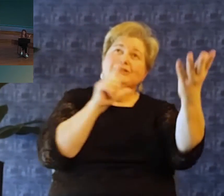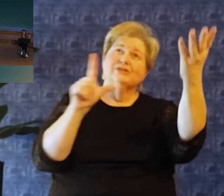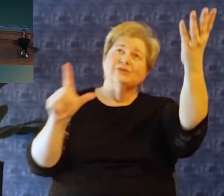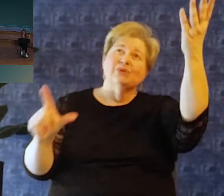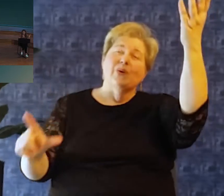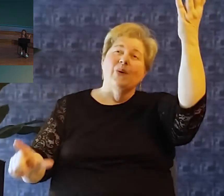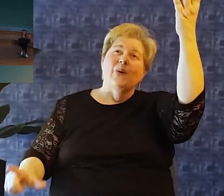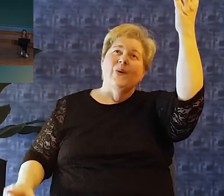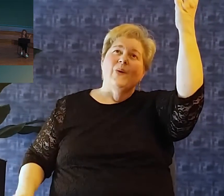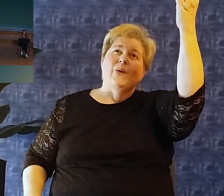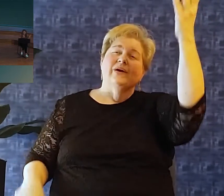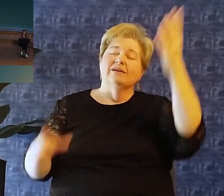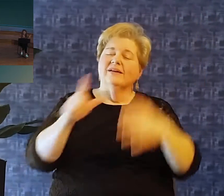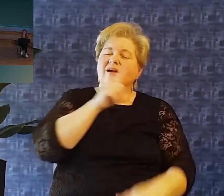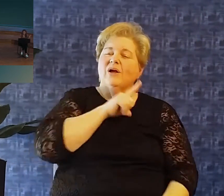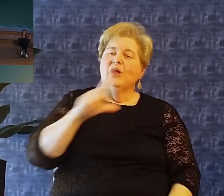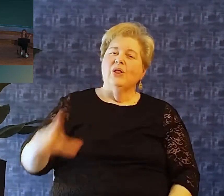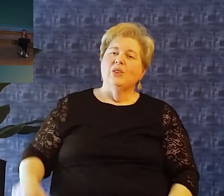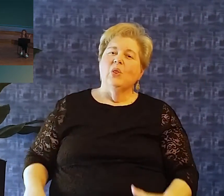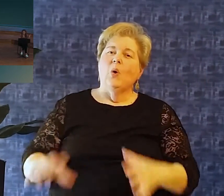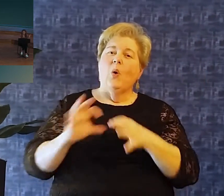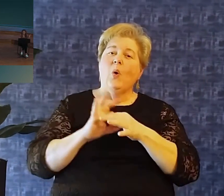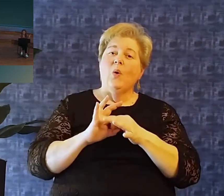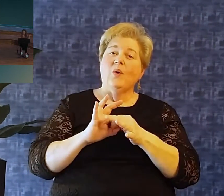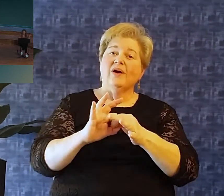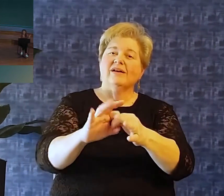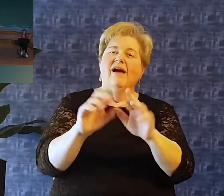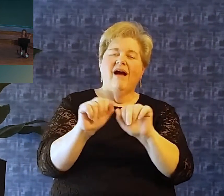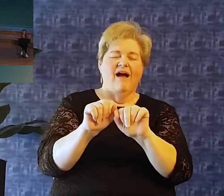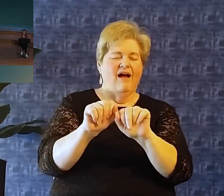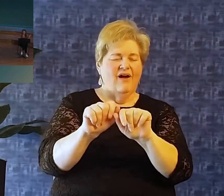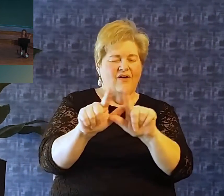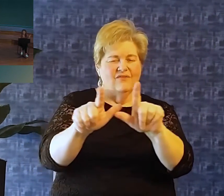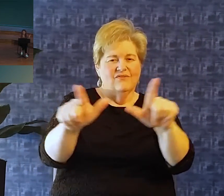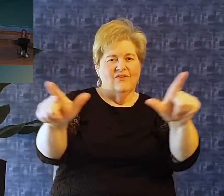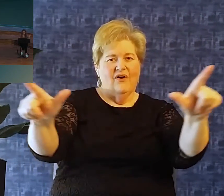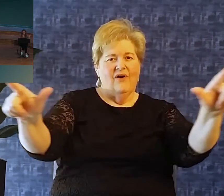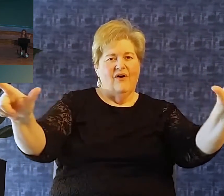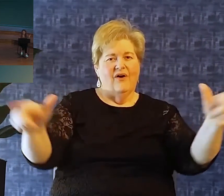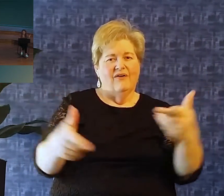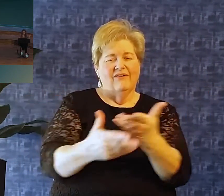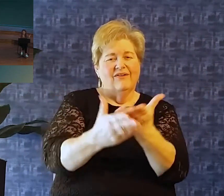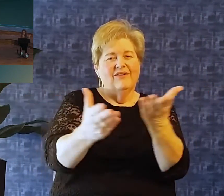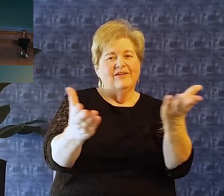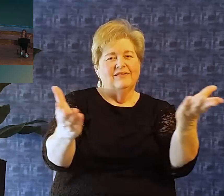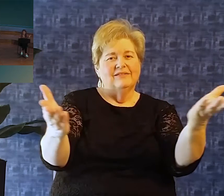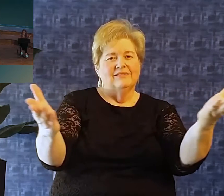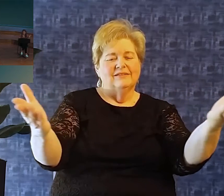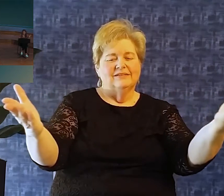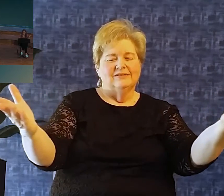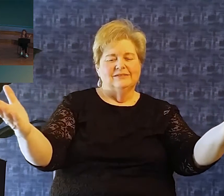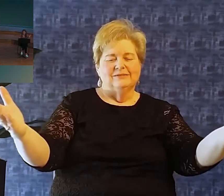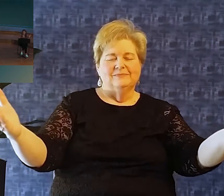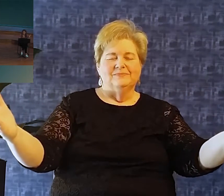He is born, Lord of all